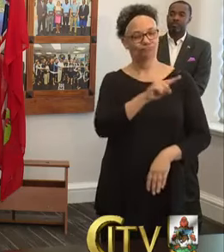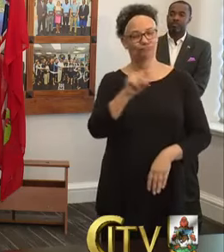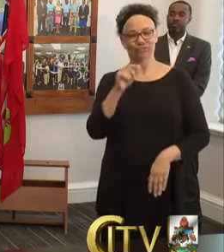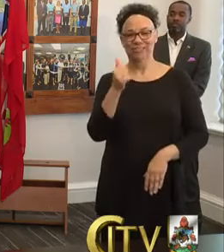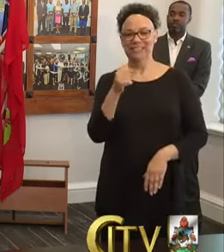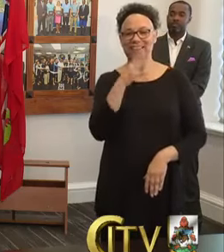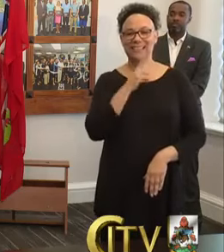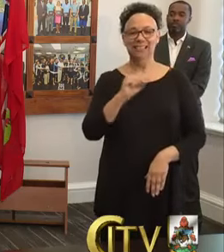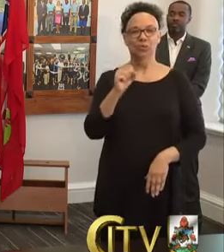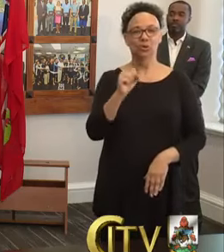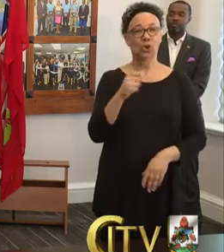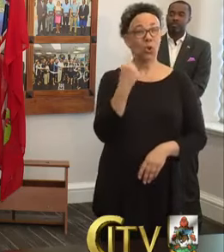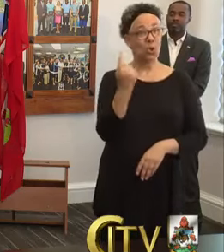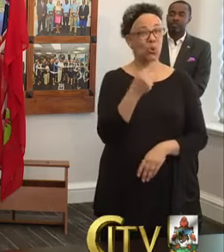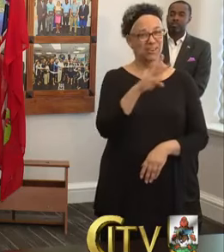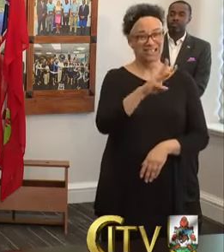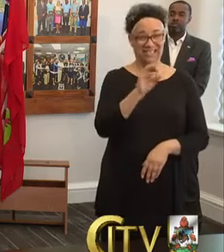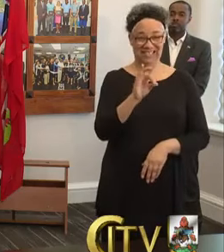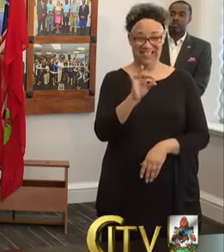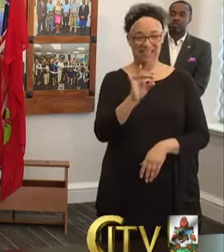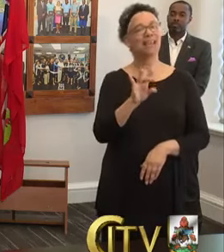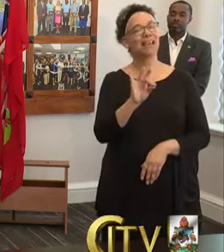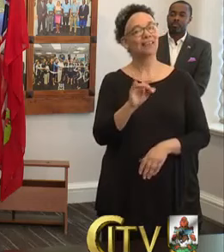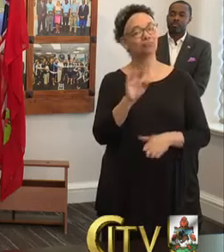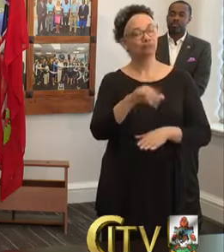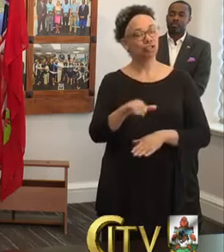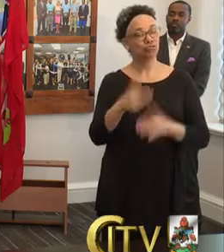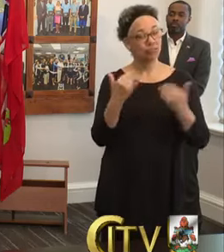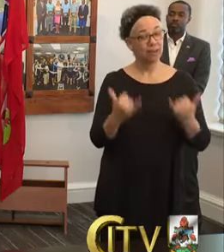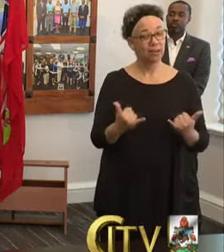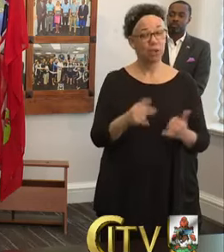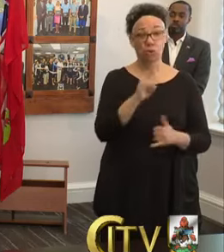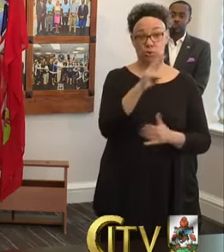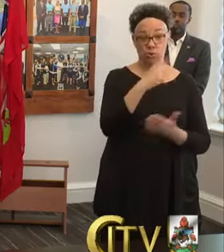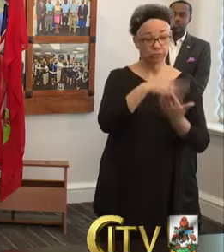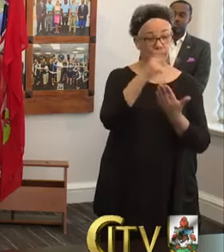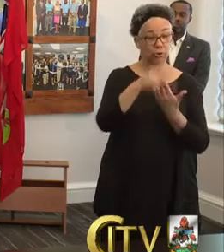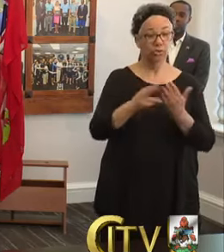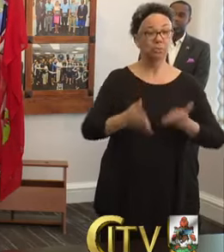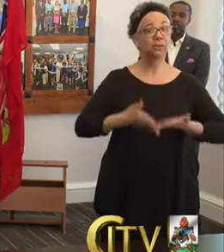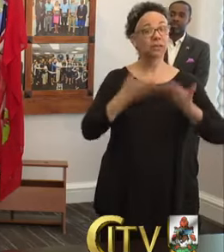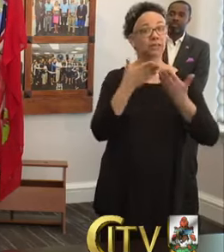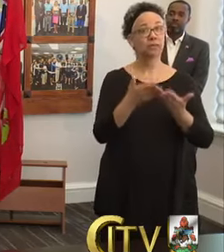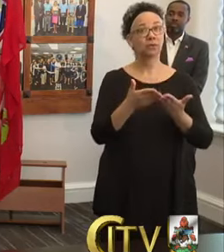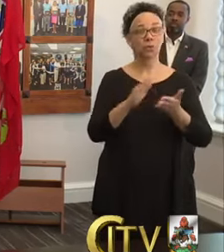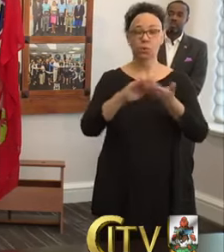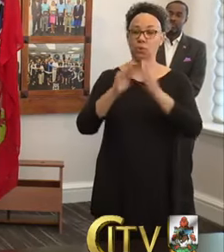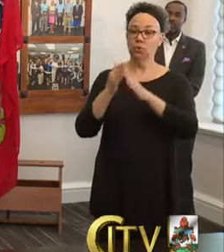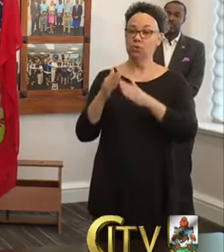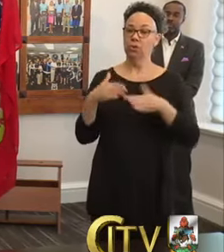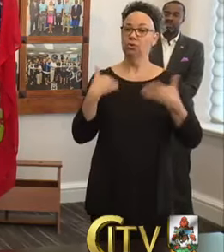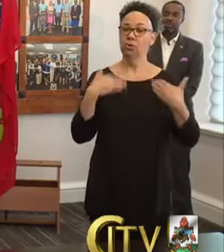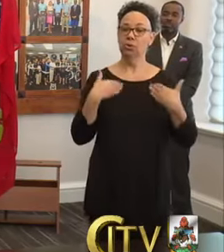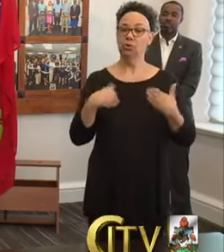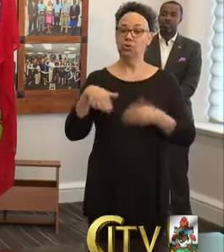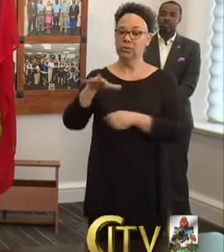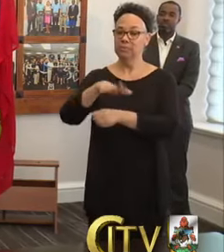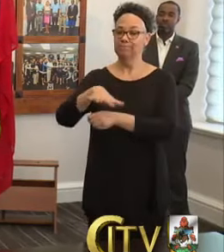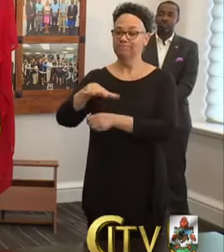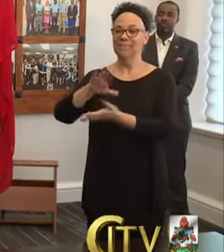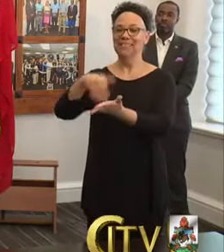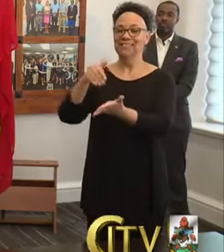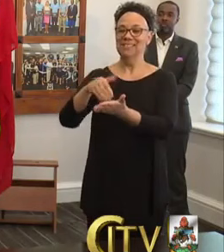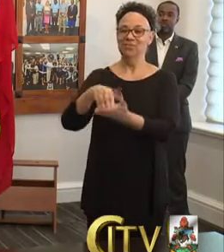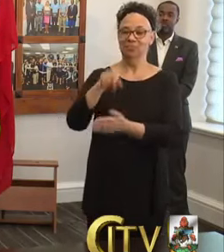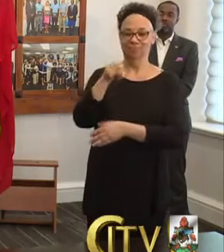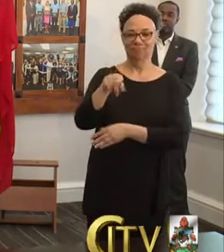there are only a total of 68 children thus far. Two programs will be provided. The Community Youth Center on Angle Street will host the child care